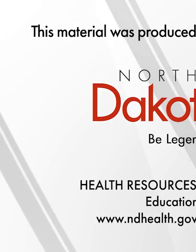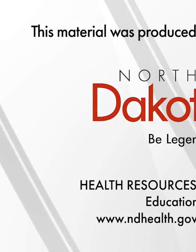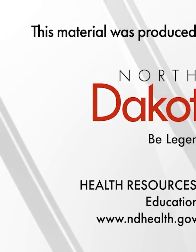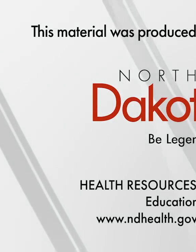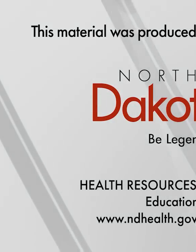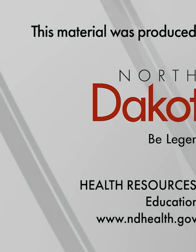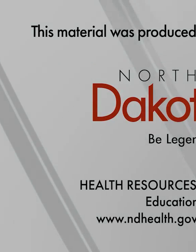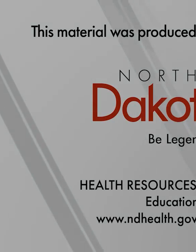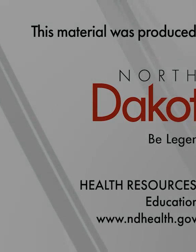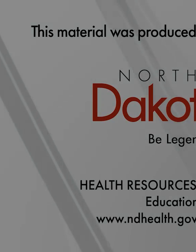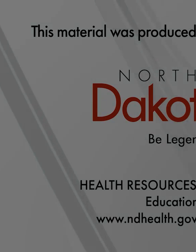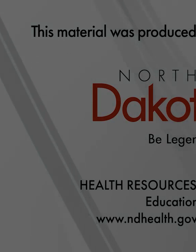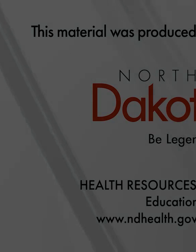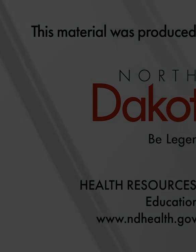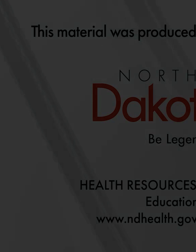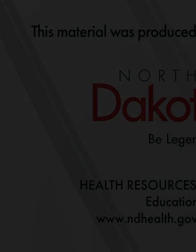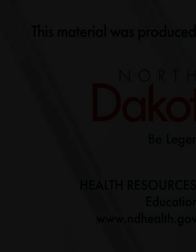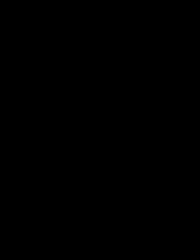Bye. Bye.